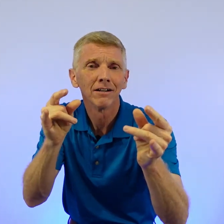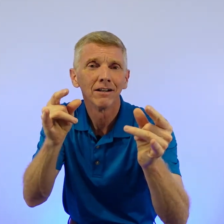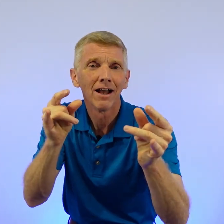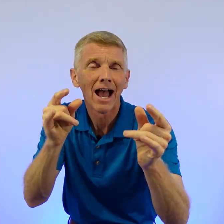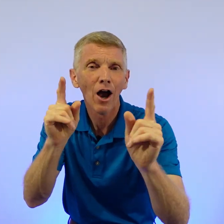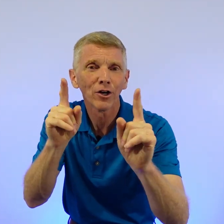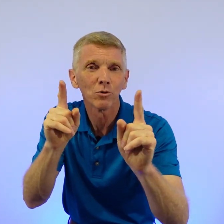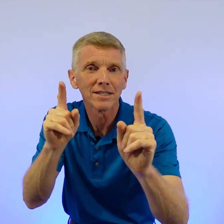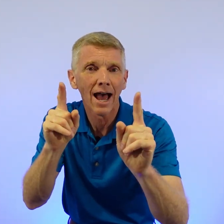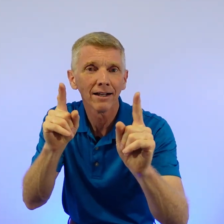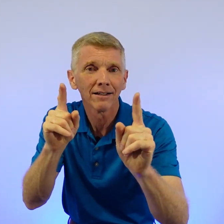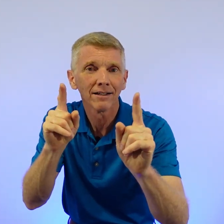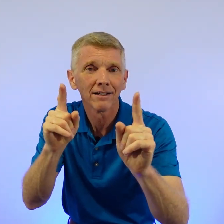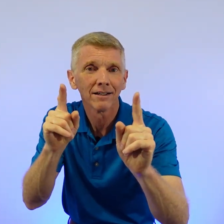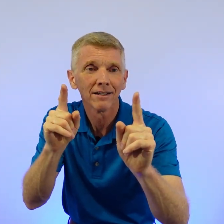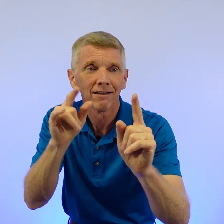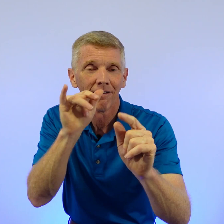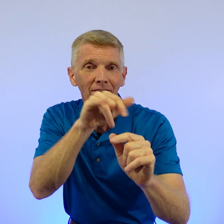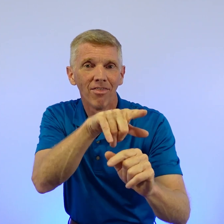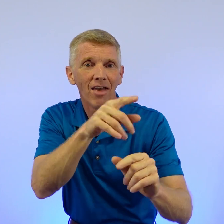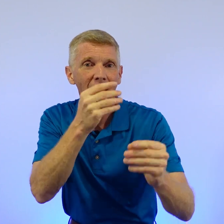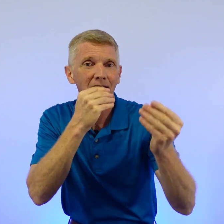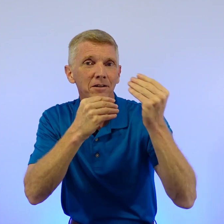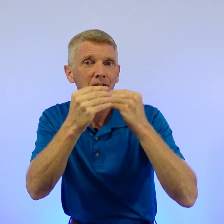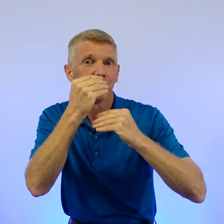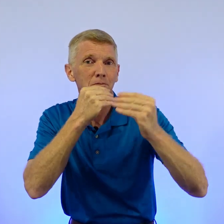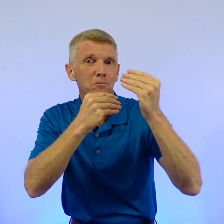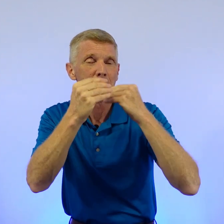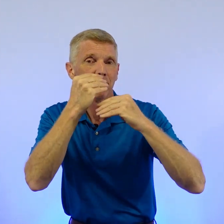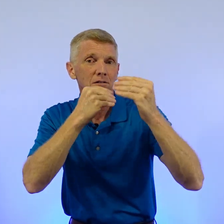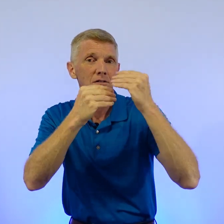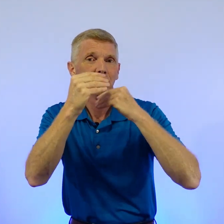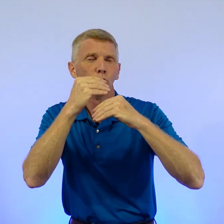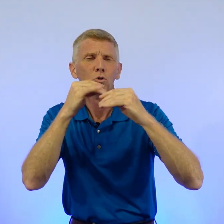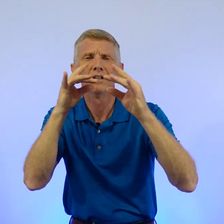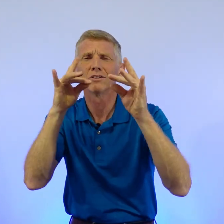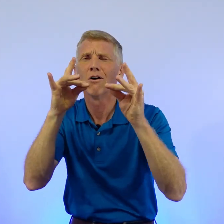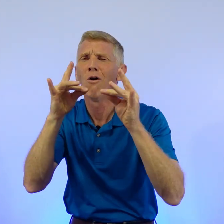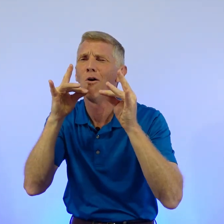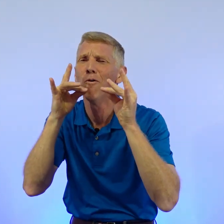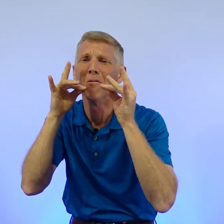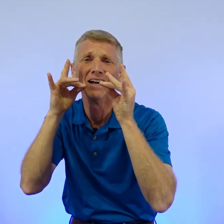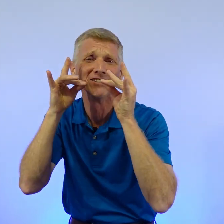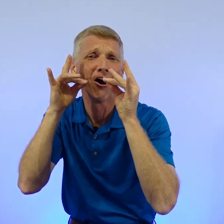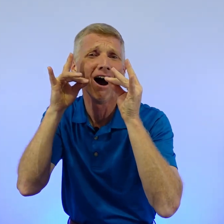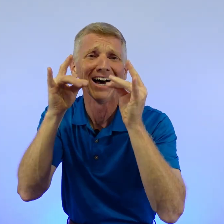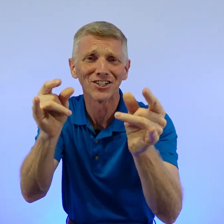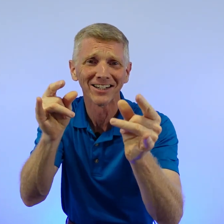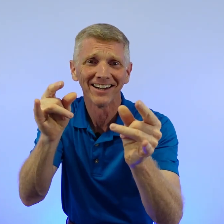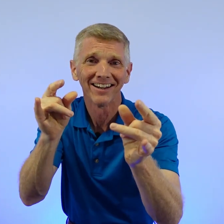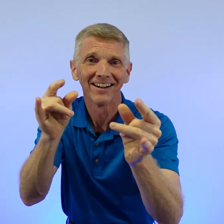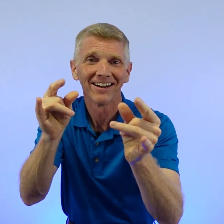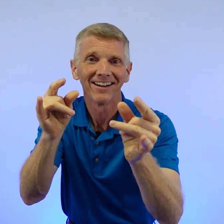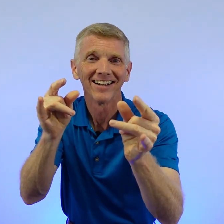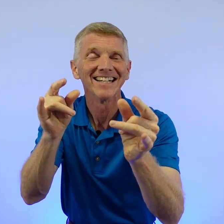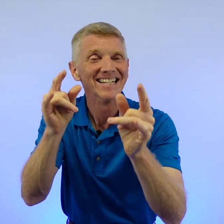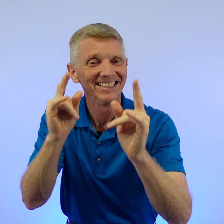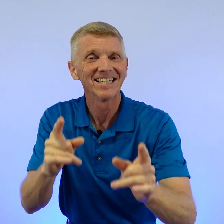How good was that? That meal was, oh my gosh, delicious.